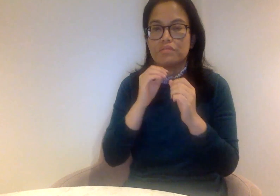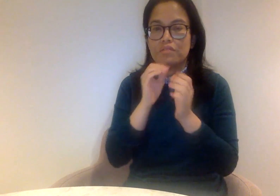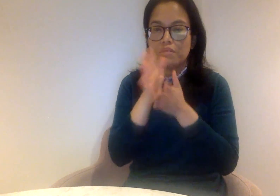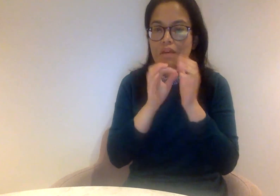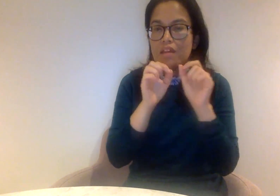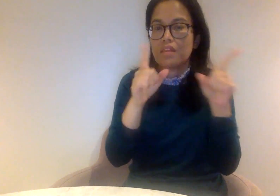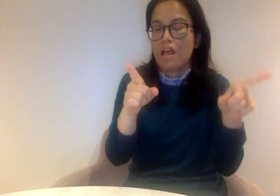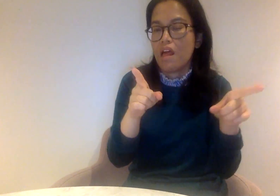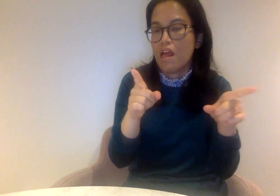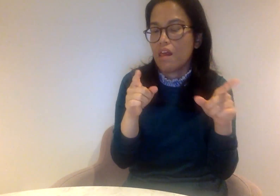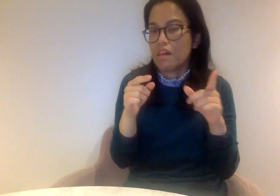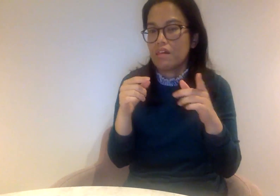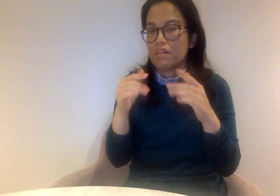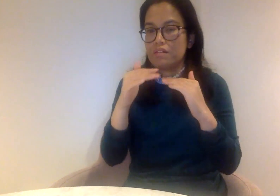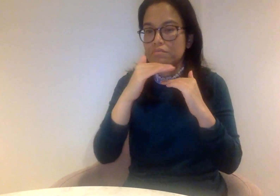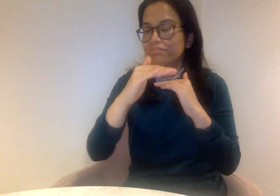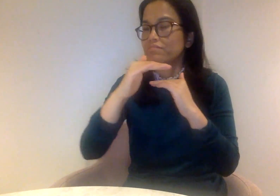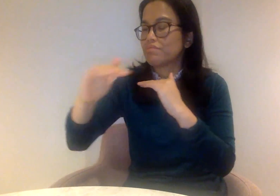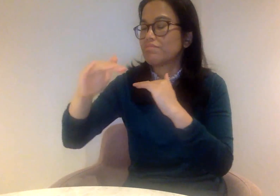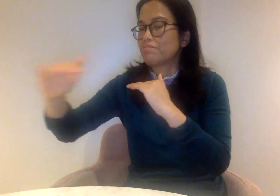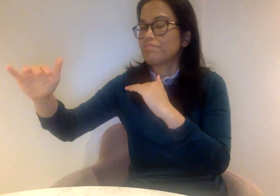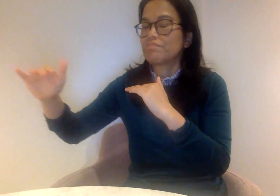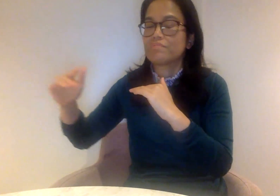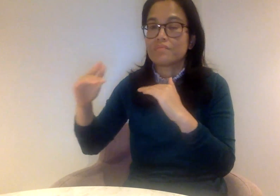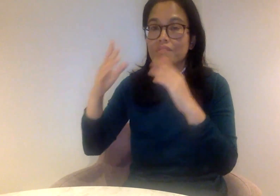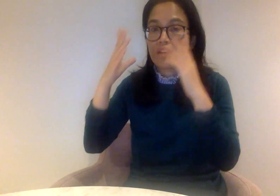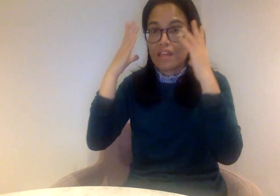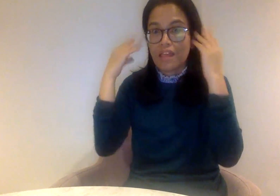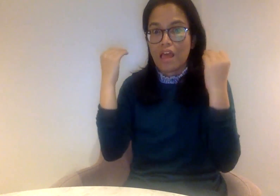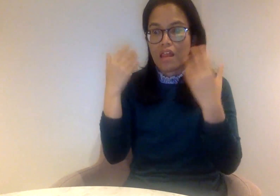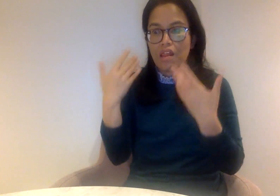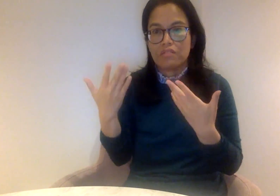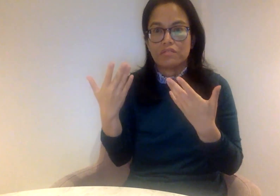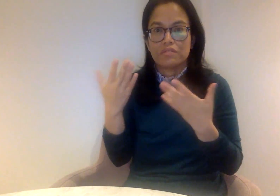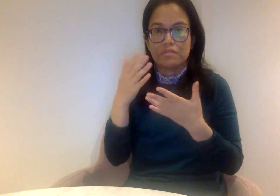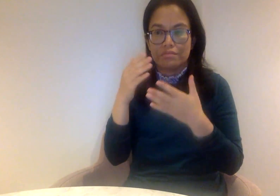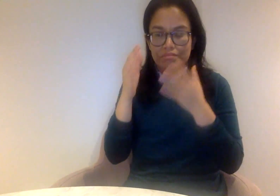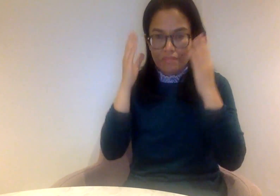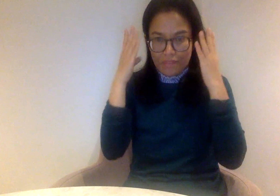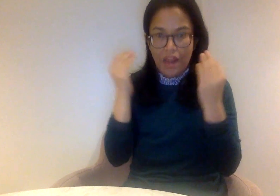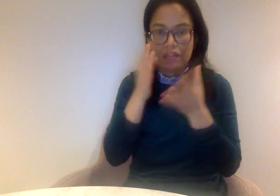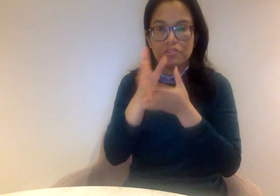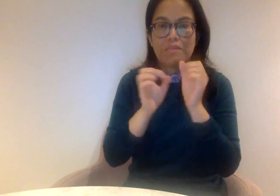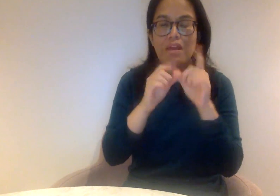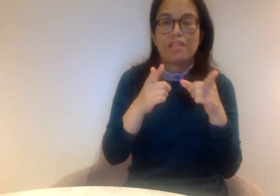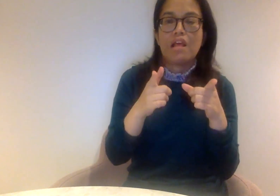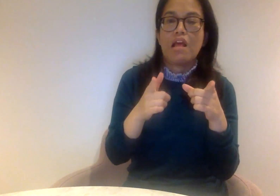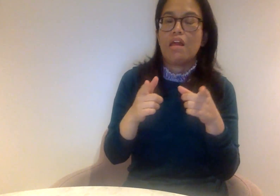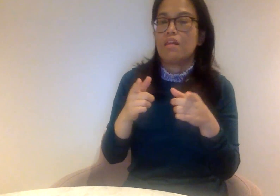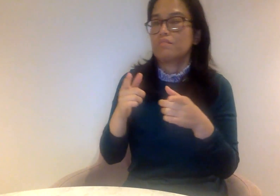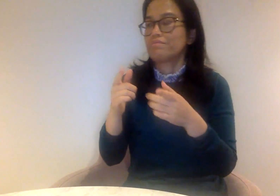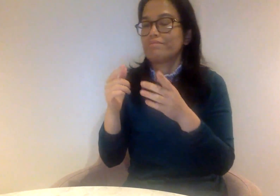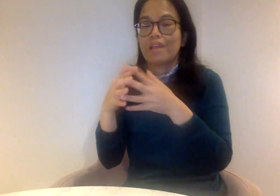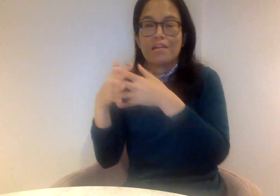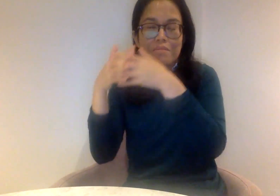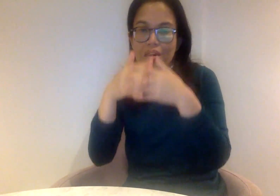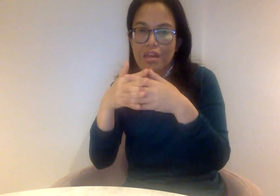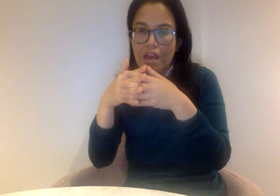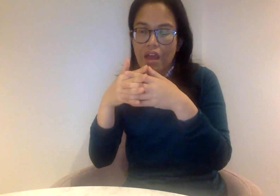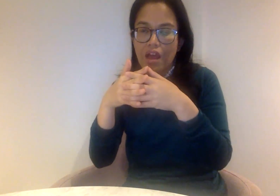language. So we have Dutch sign language in the Netherlands, NGT, you have American sign sign language,